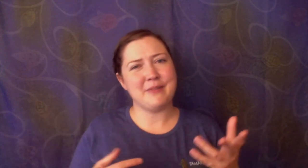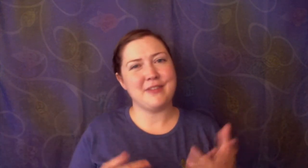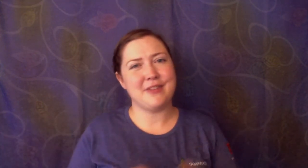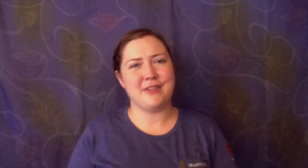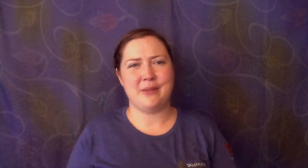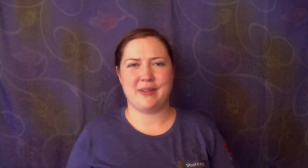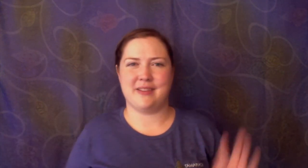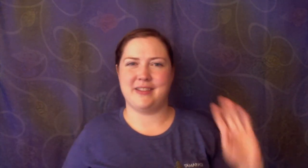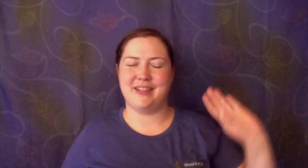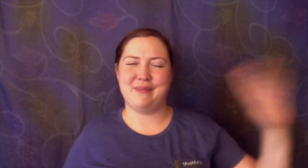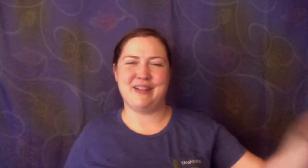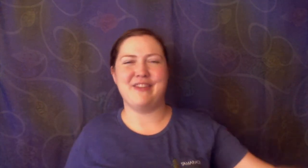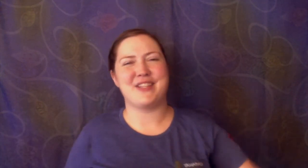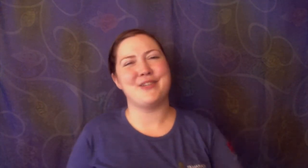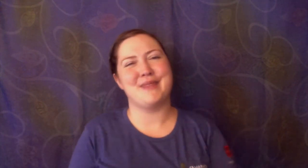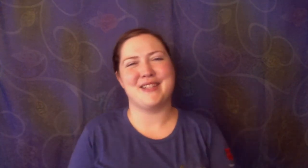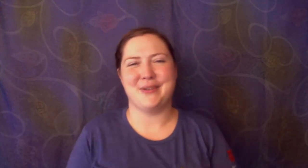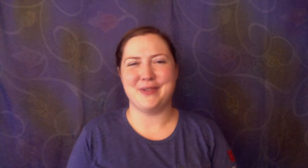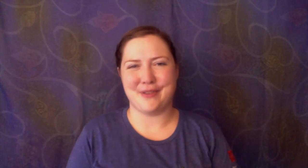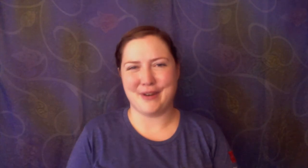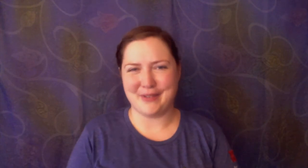three with a little bit of extra Minnesotan thrown in.